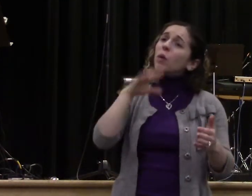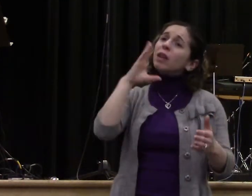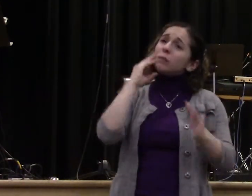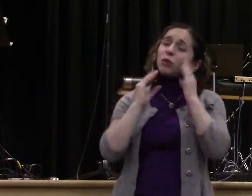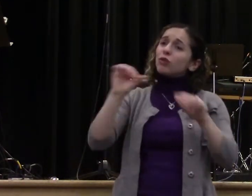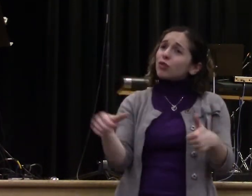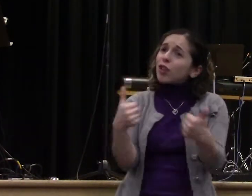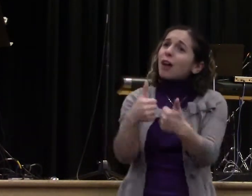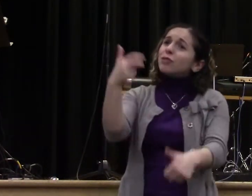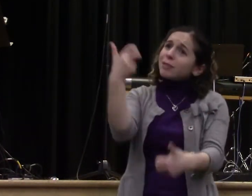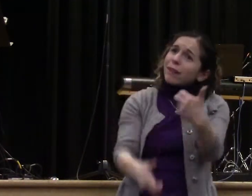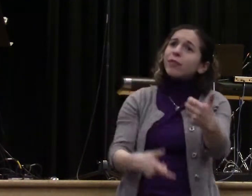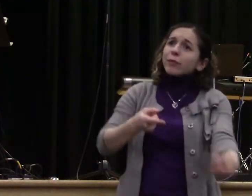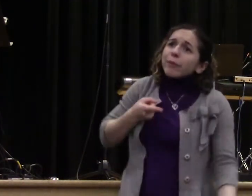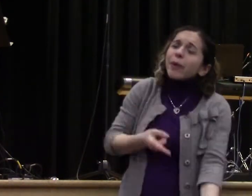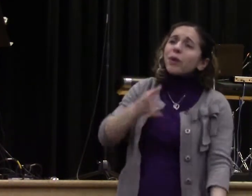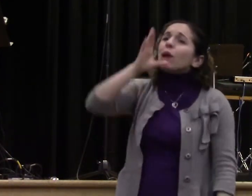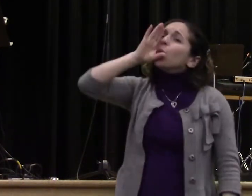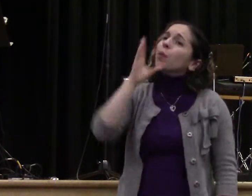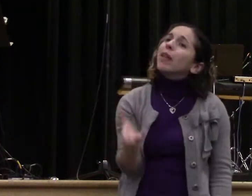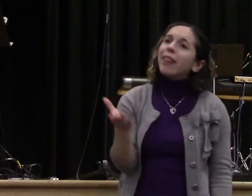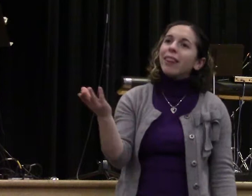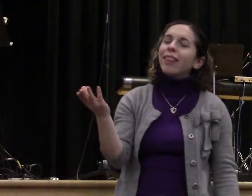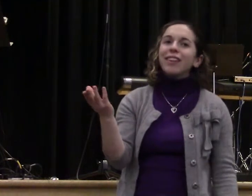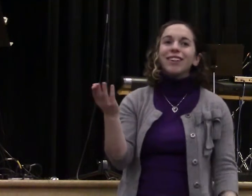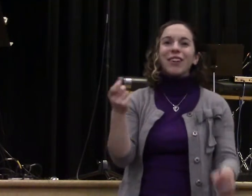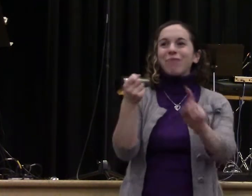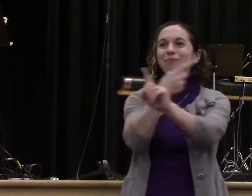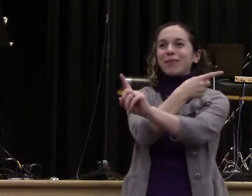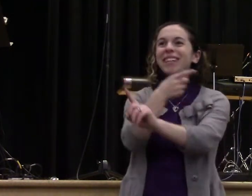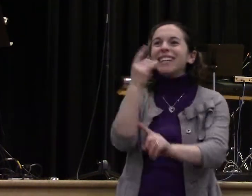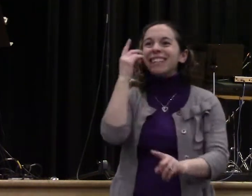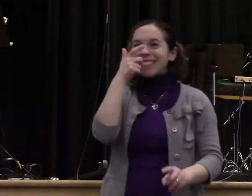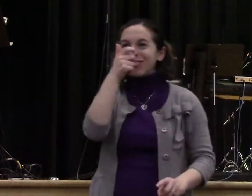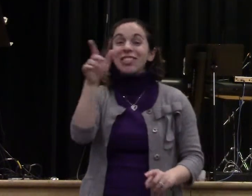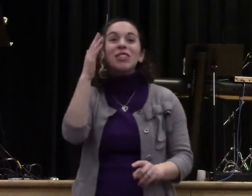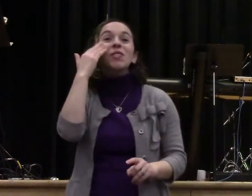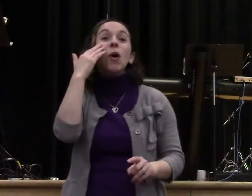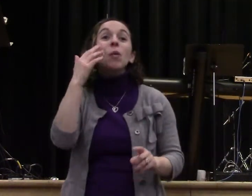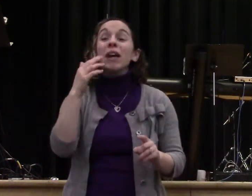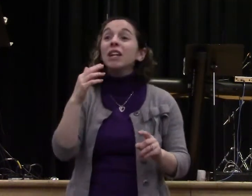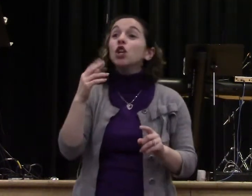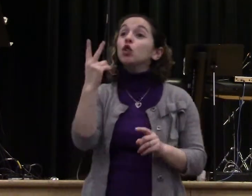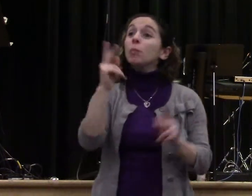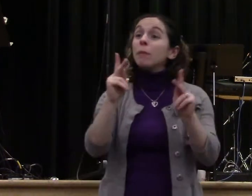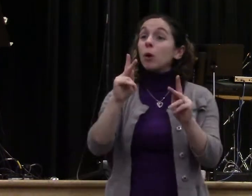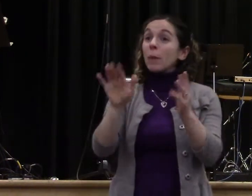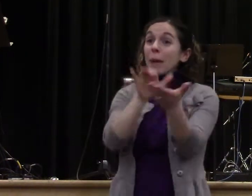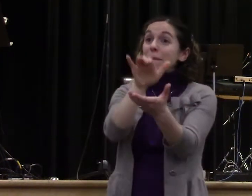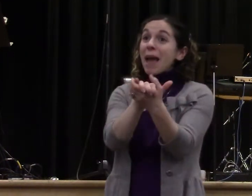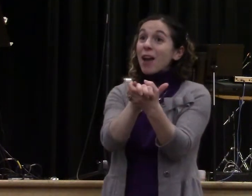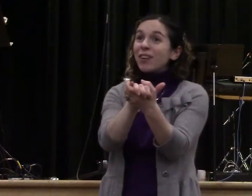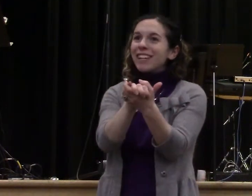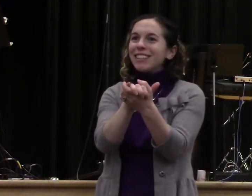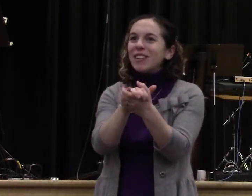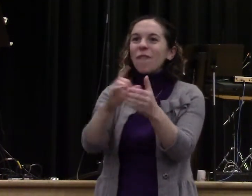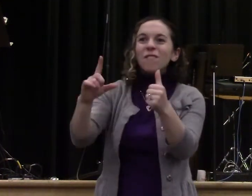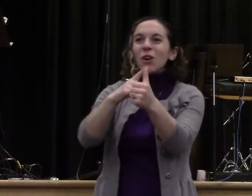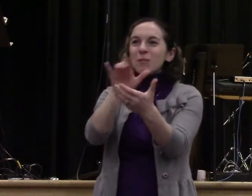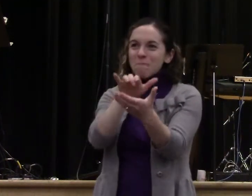You know, it's so funny when you see newlyweds get married and they're so in love and they don't have any problems. When I start